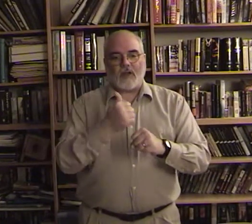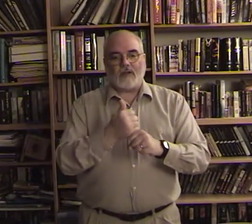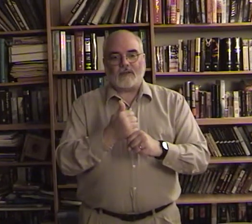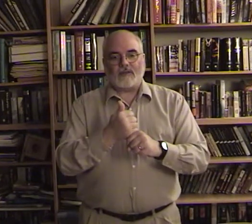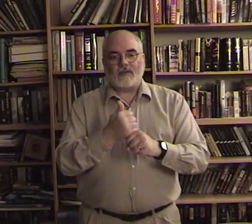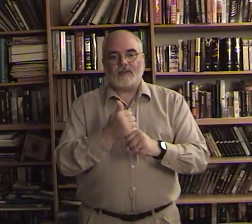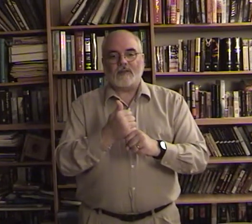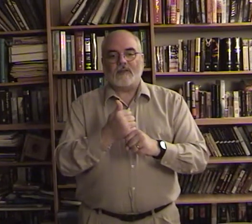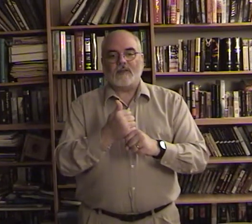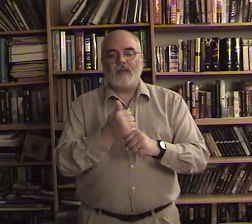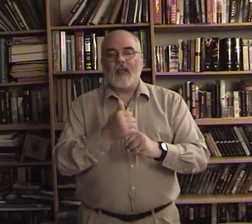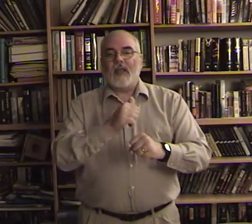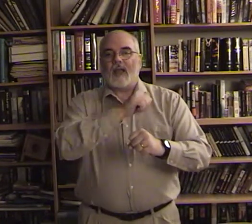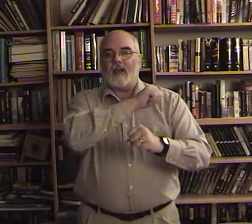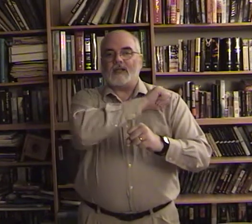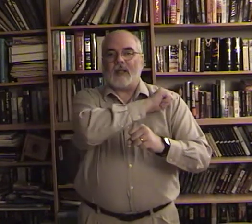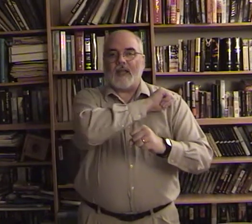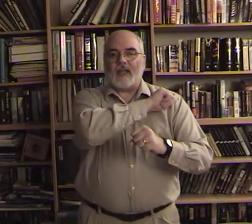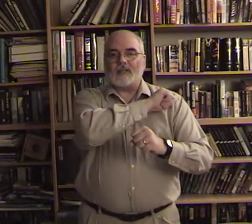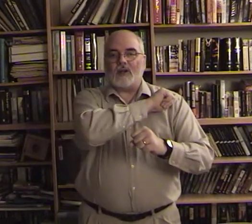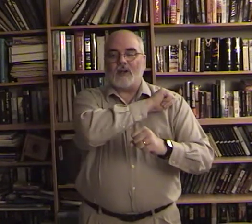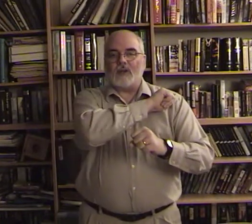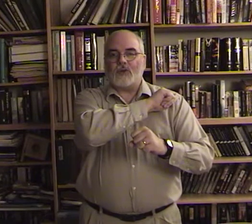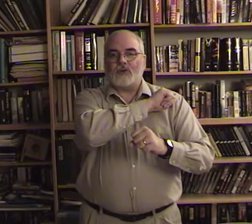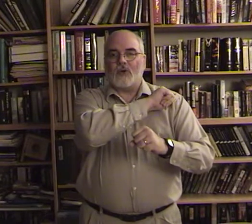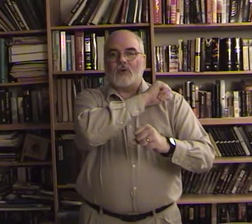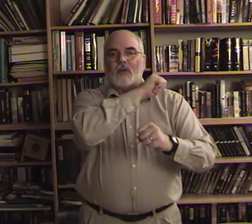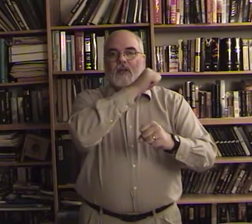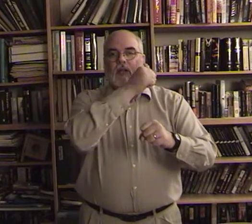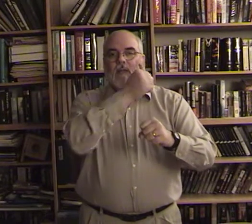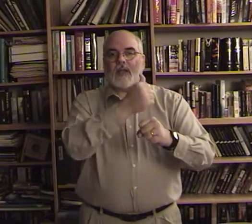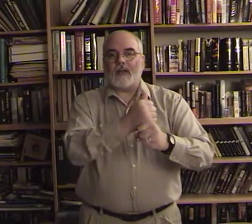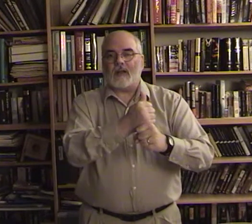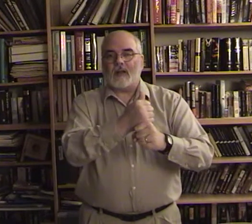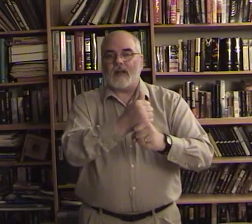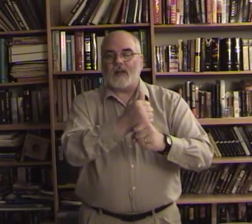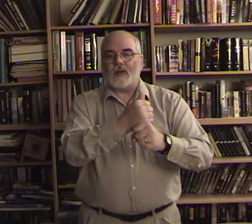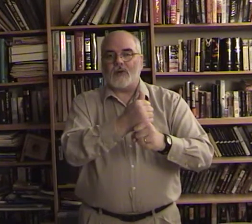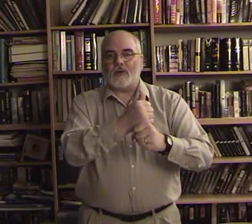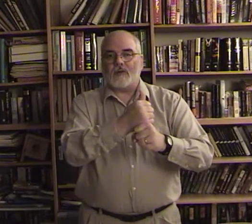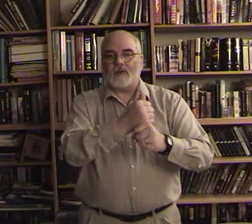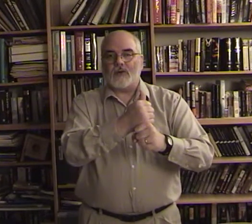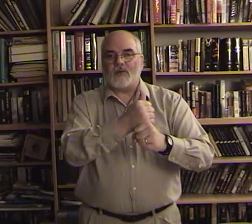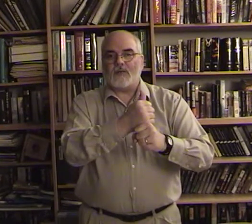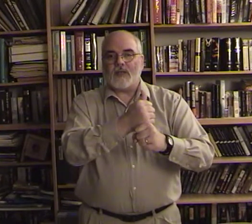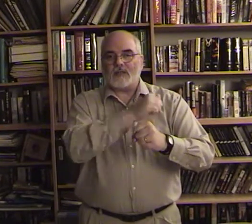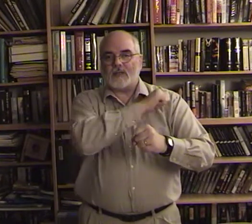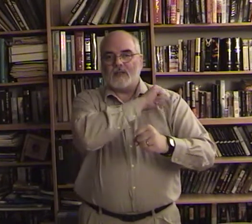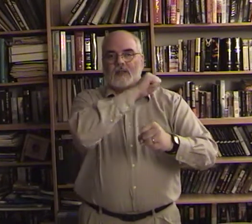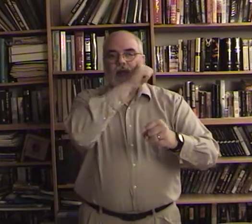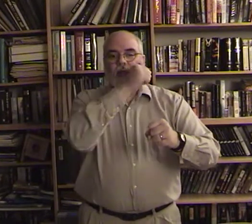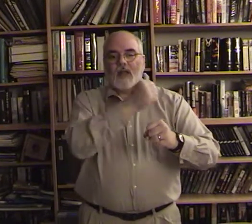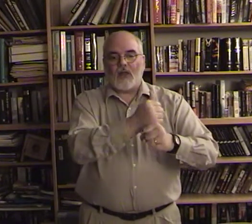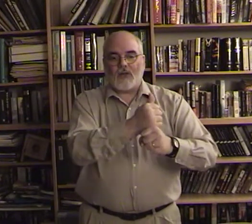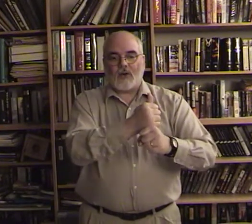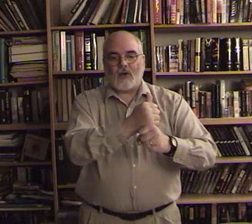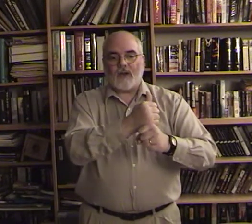and it's an a starting at your shoulder and coming out and landing on your on your fist authority